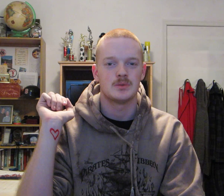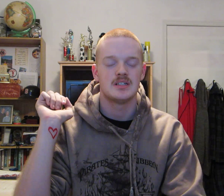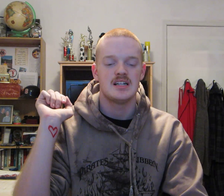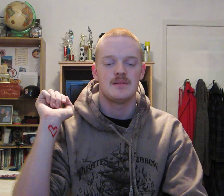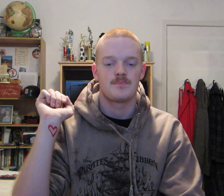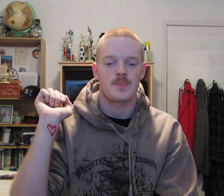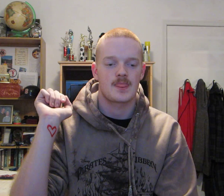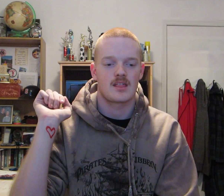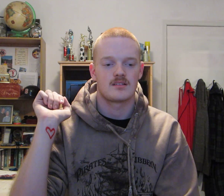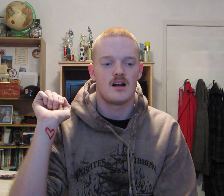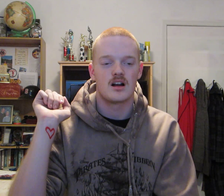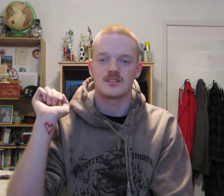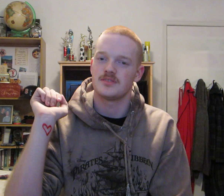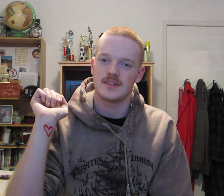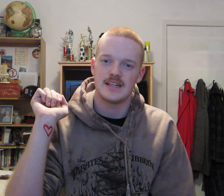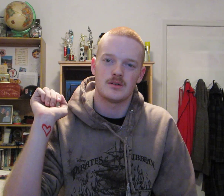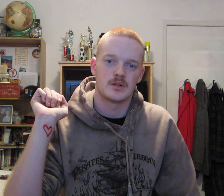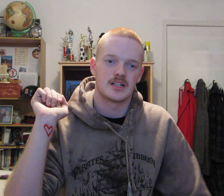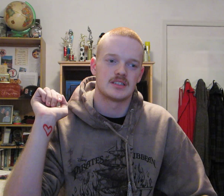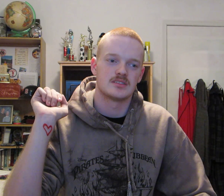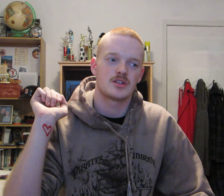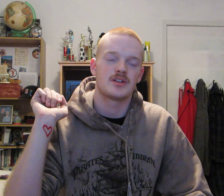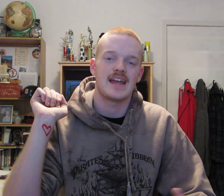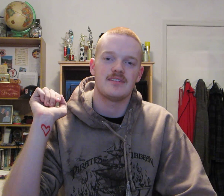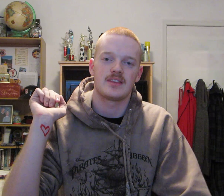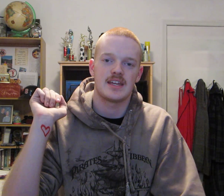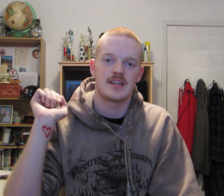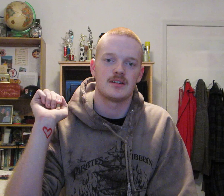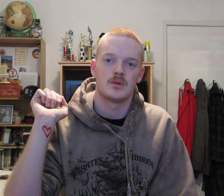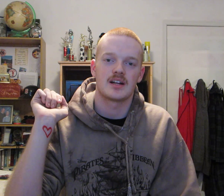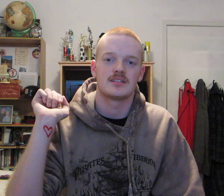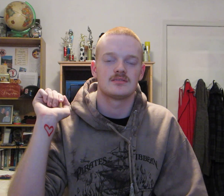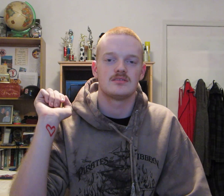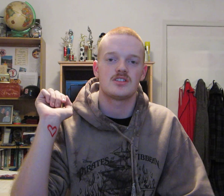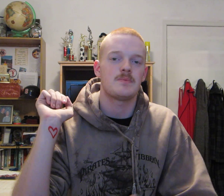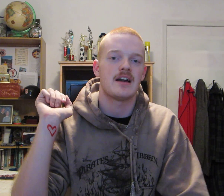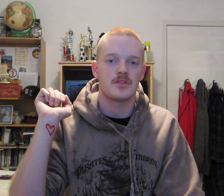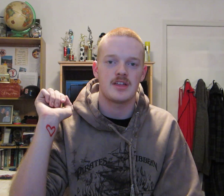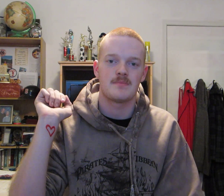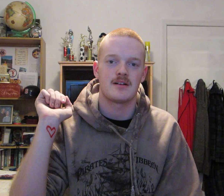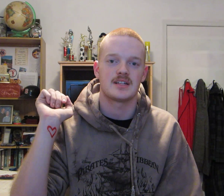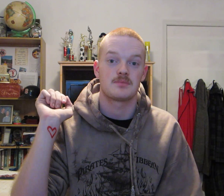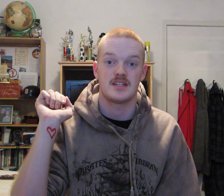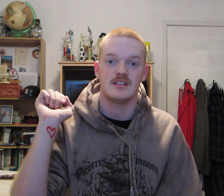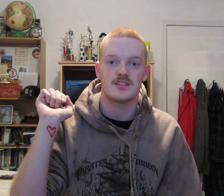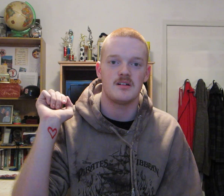artfully or creatively or just be healthy about expressing yourself,